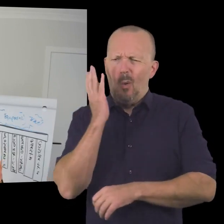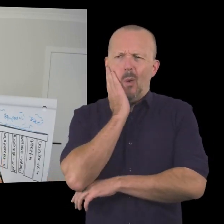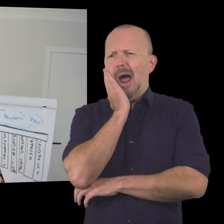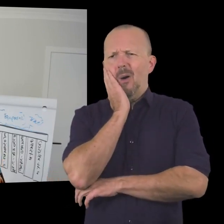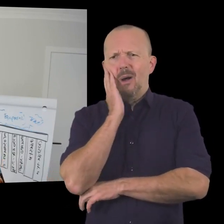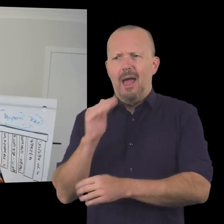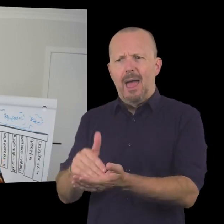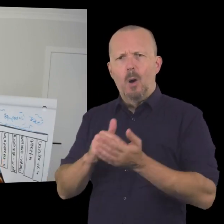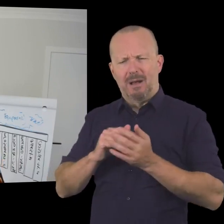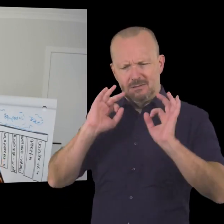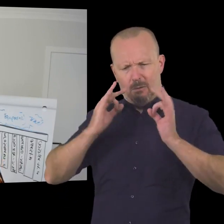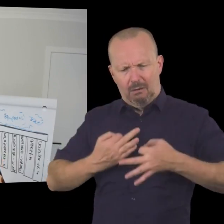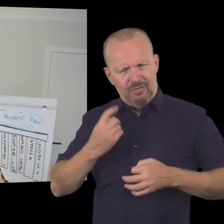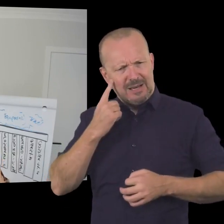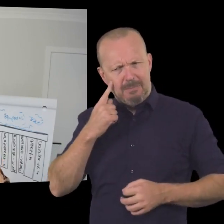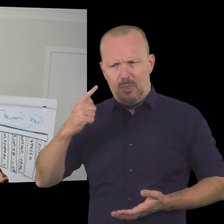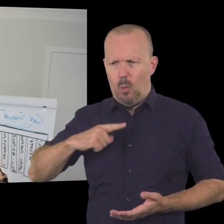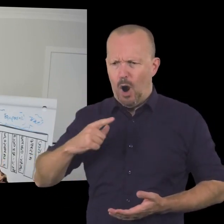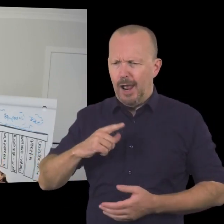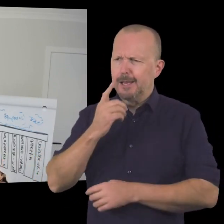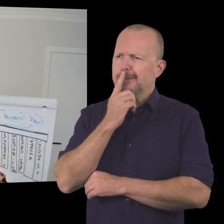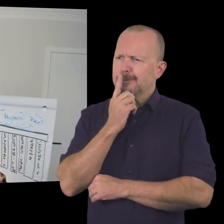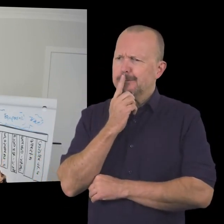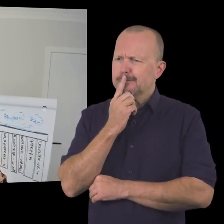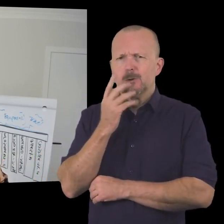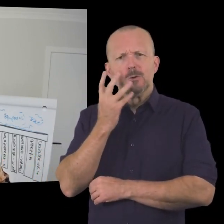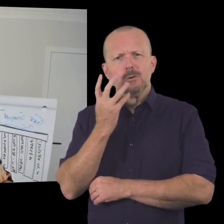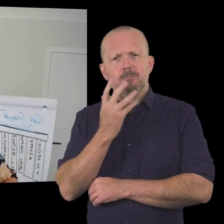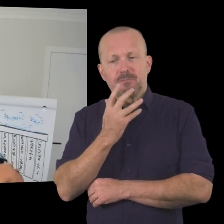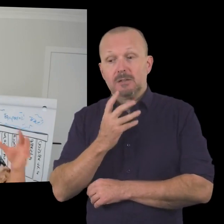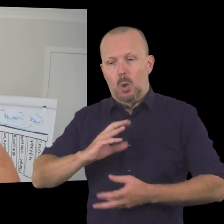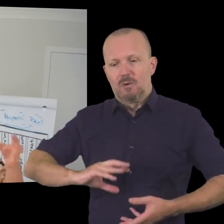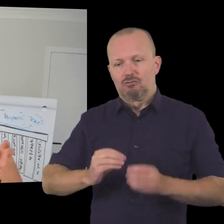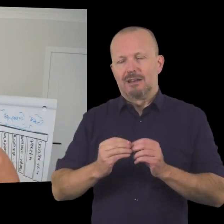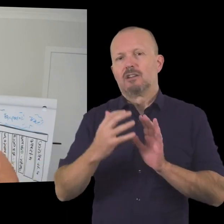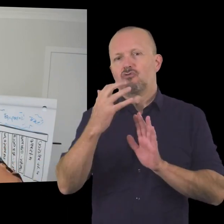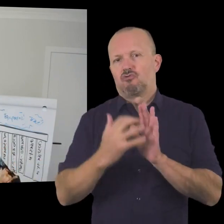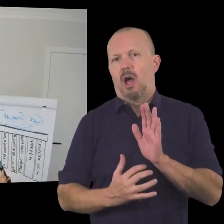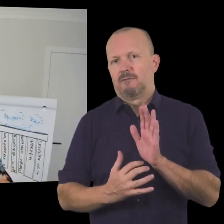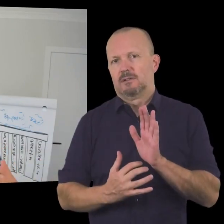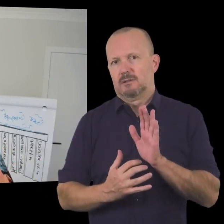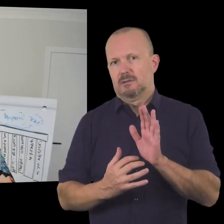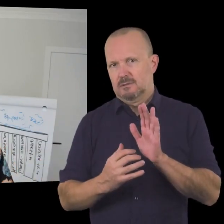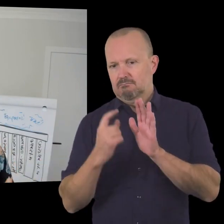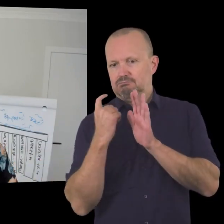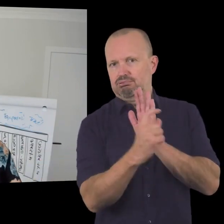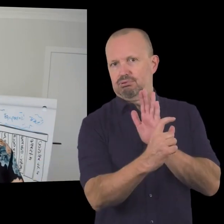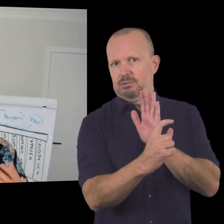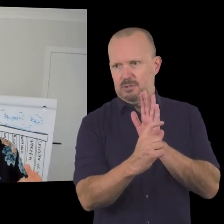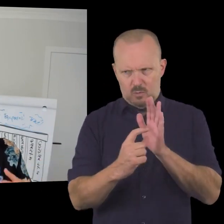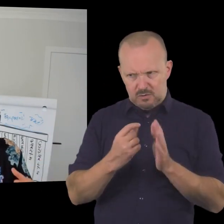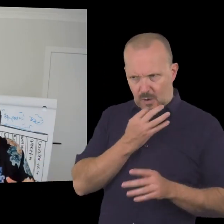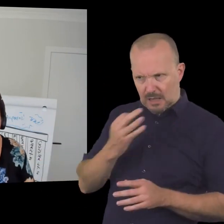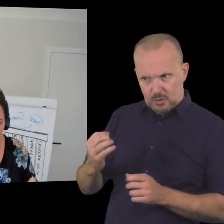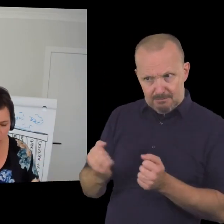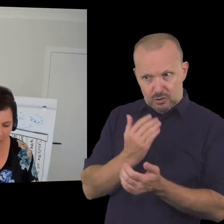that question gosh it helped us to think about our why and uh we've we've created a draft and we wanted to share it with you before the